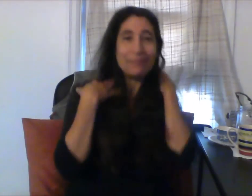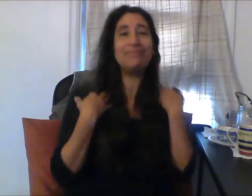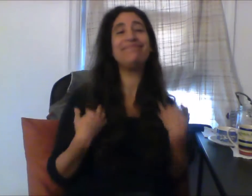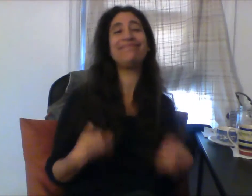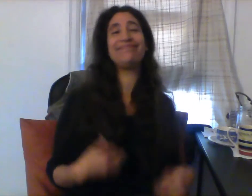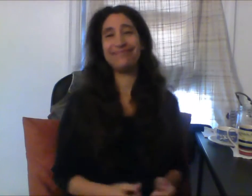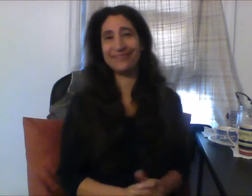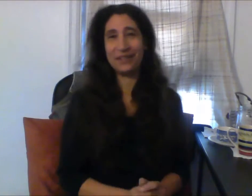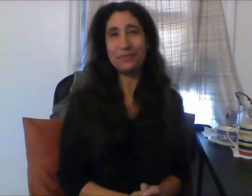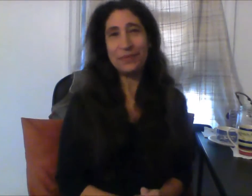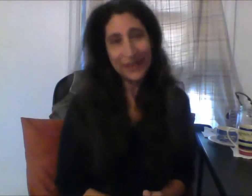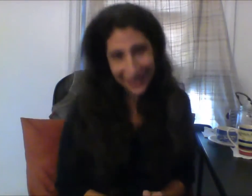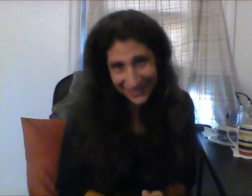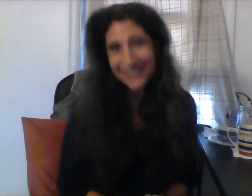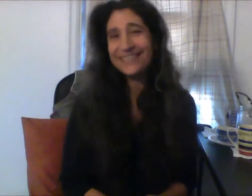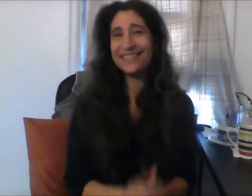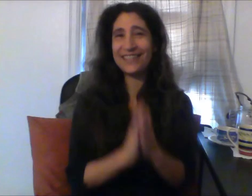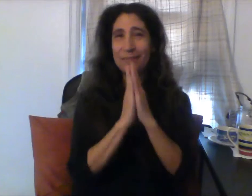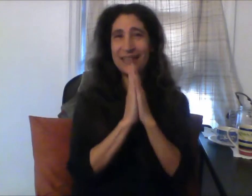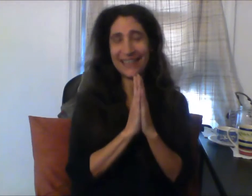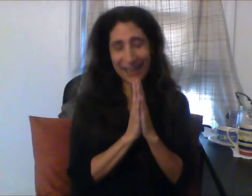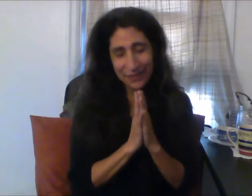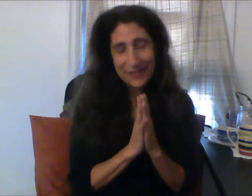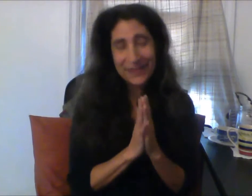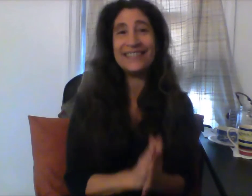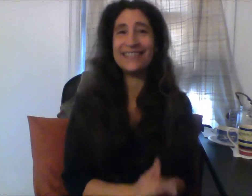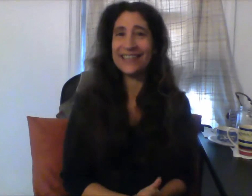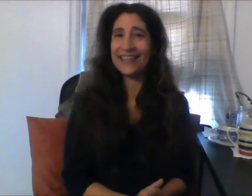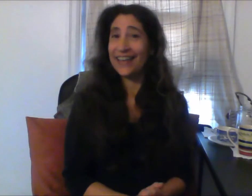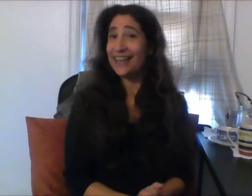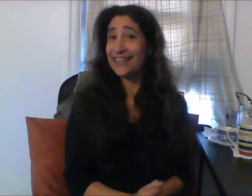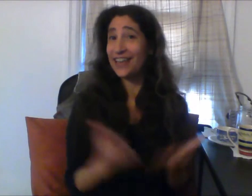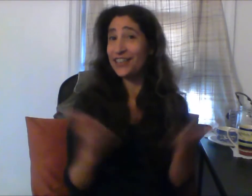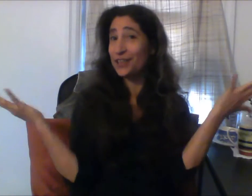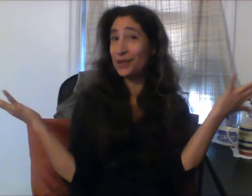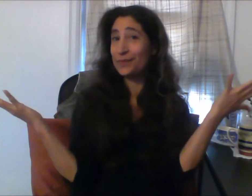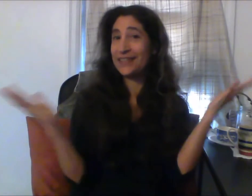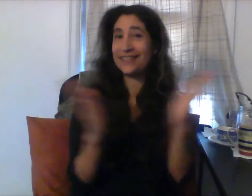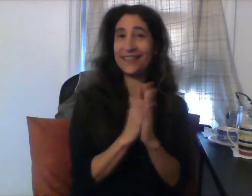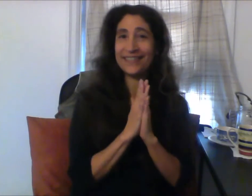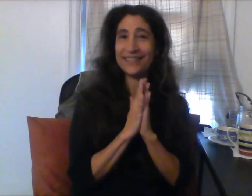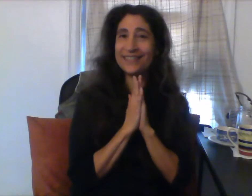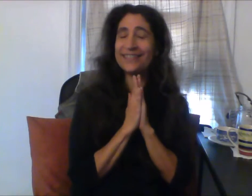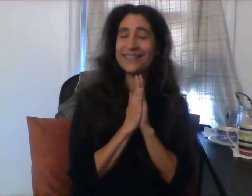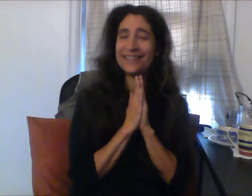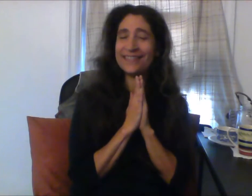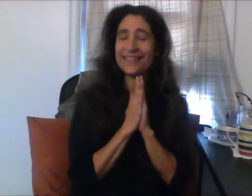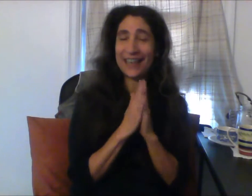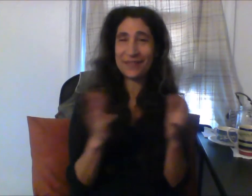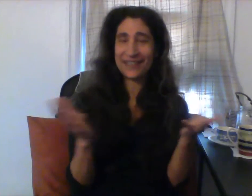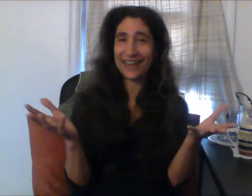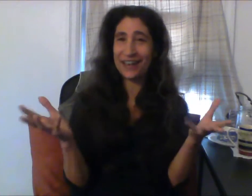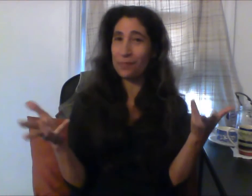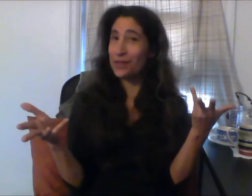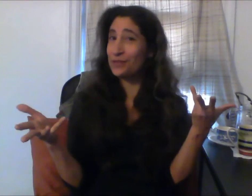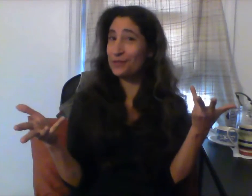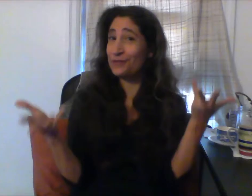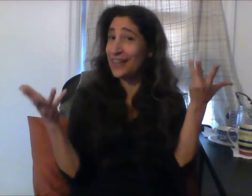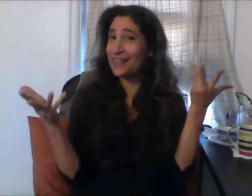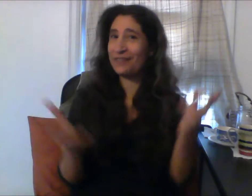Good morning. Namaste everyone. It is I, Gina Louisa, here once again helping to raise the